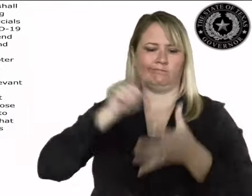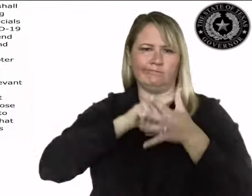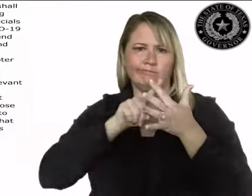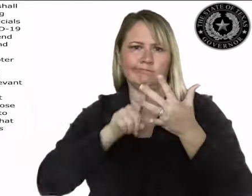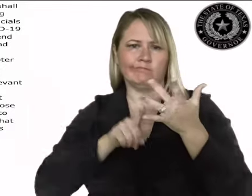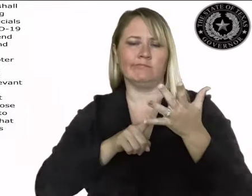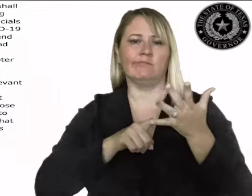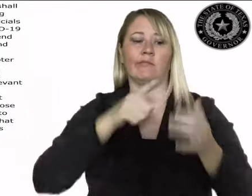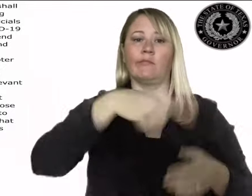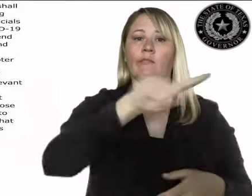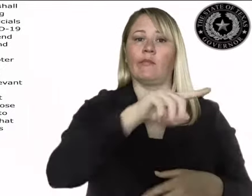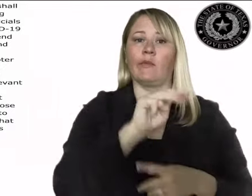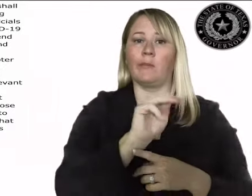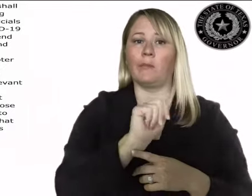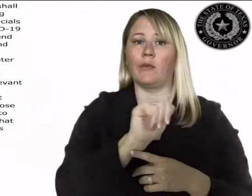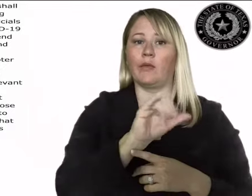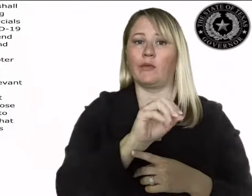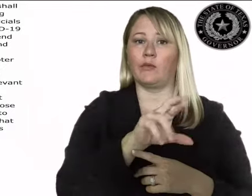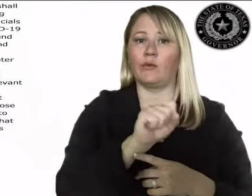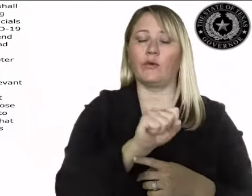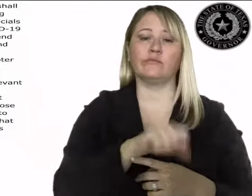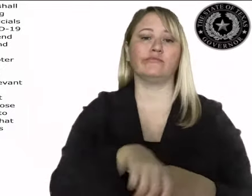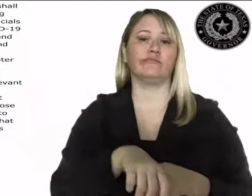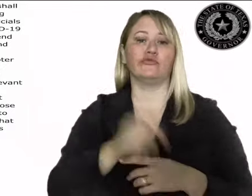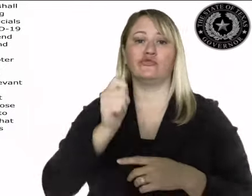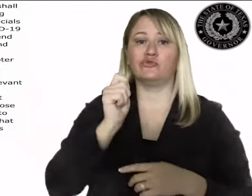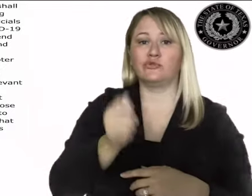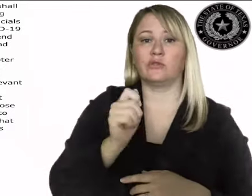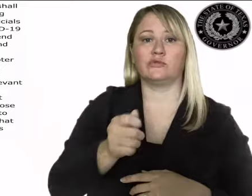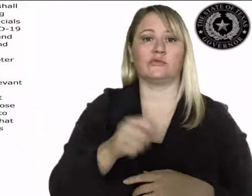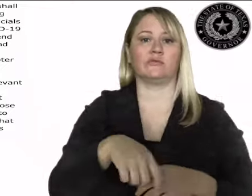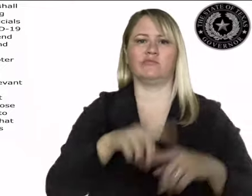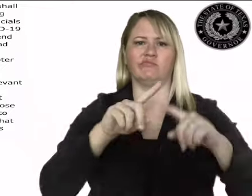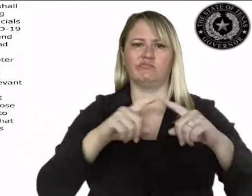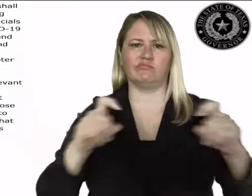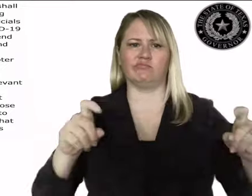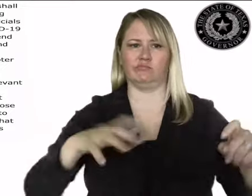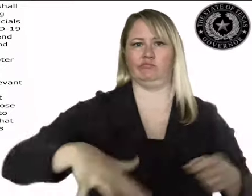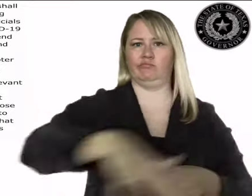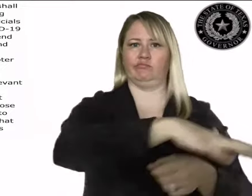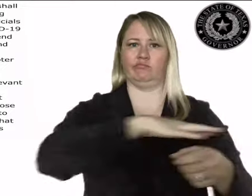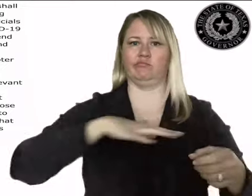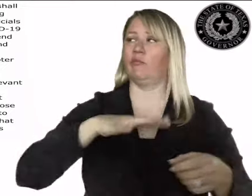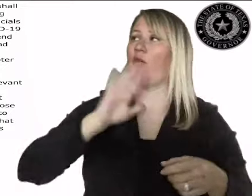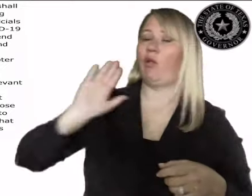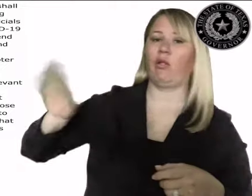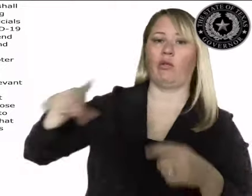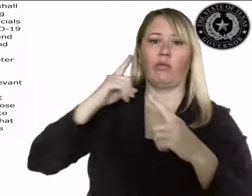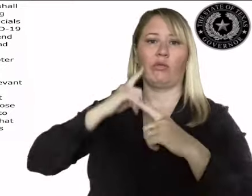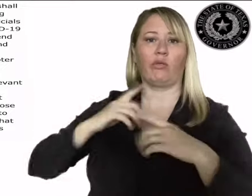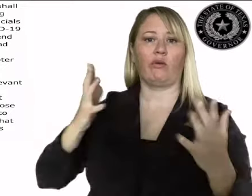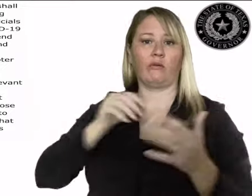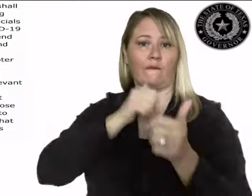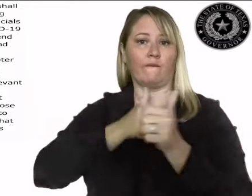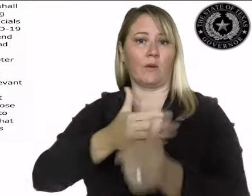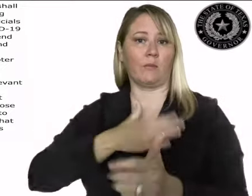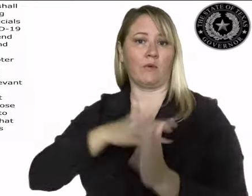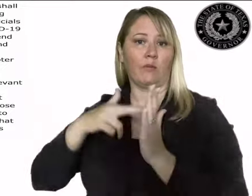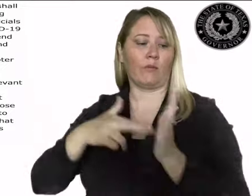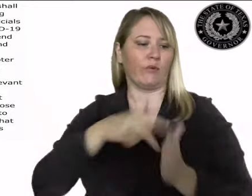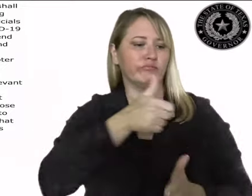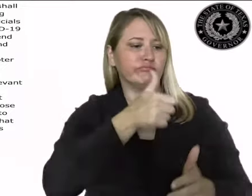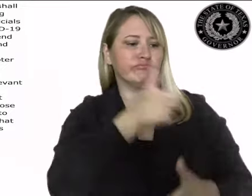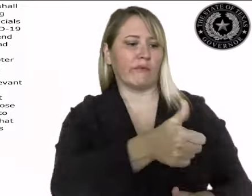5. any other relevant statutes to the extent necessary to ensure that local officials do not impose restrictions in response